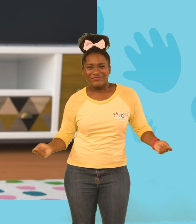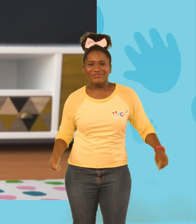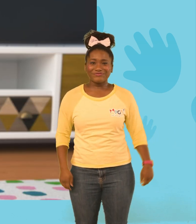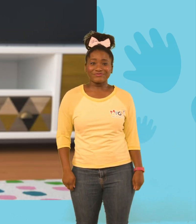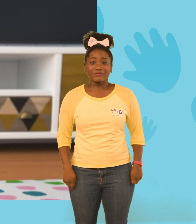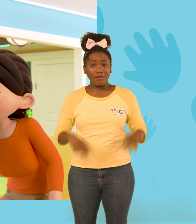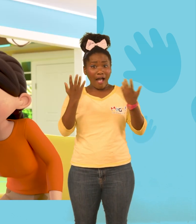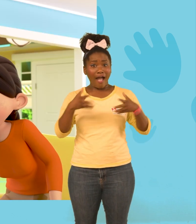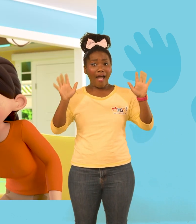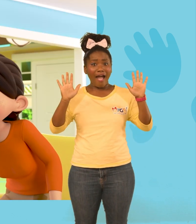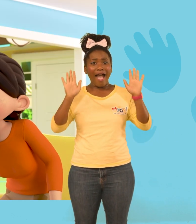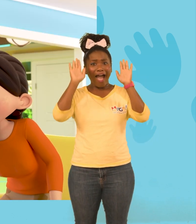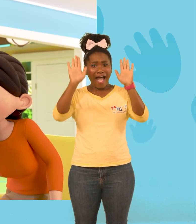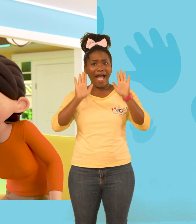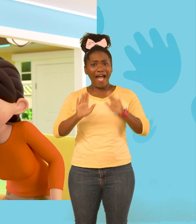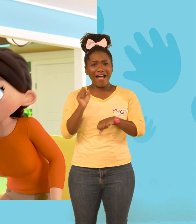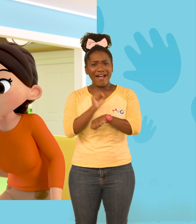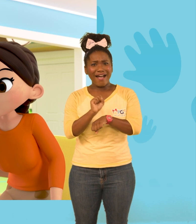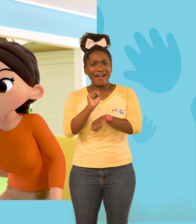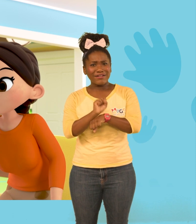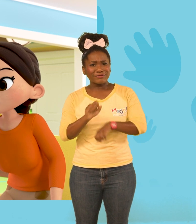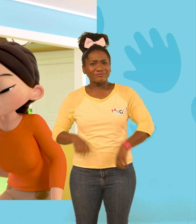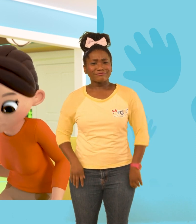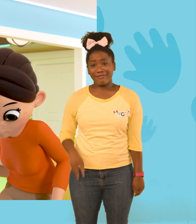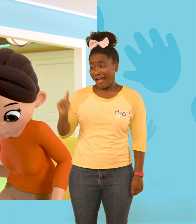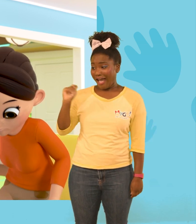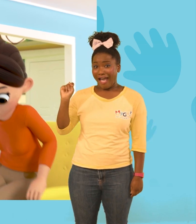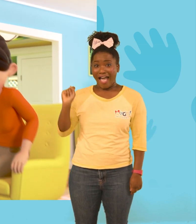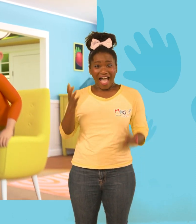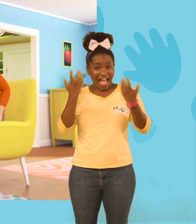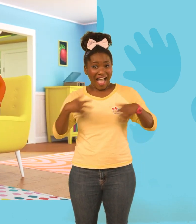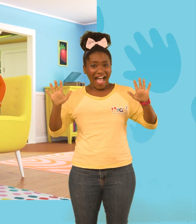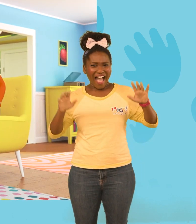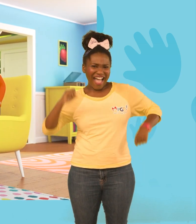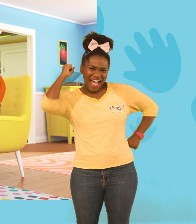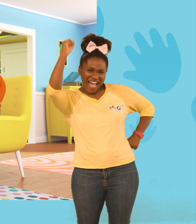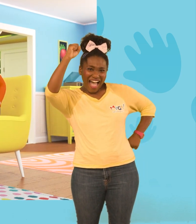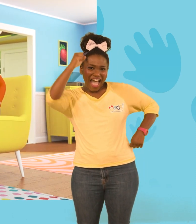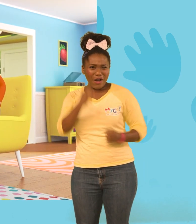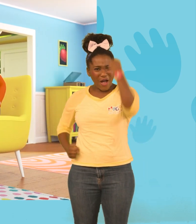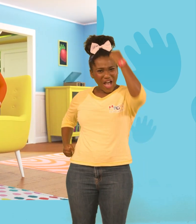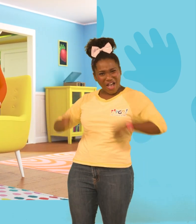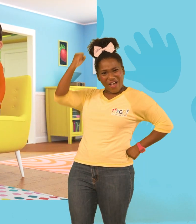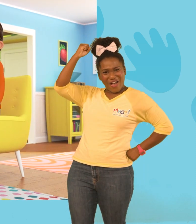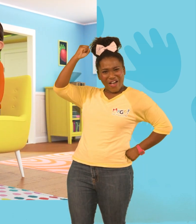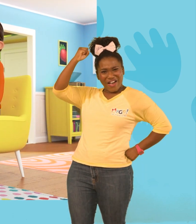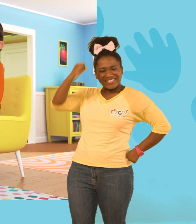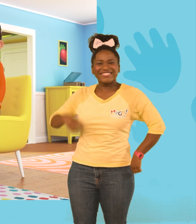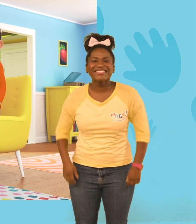You're all done, well done, you! You used the potty, hooray! Woo-hoo! So